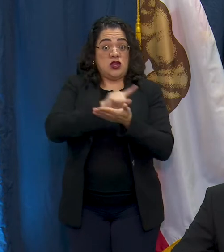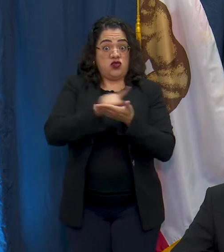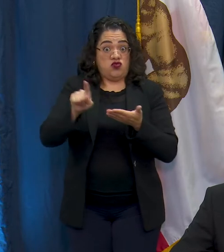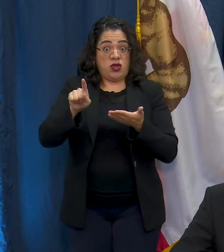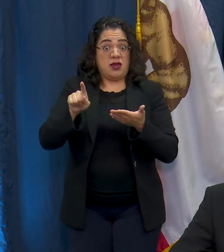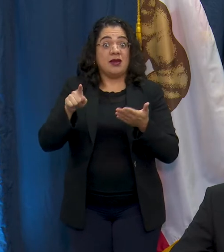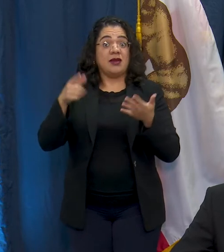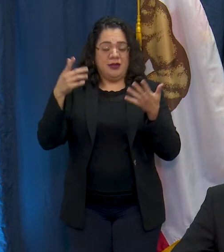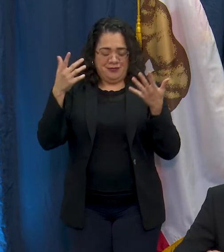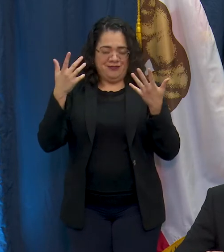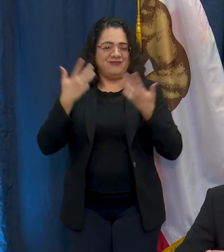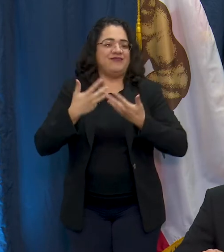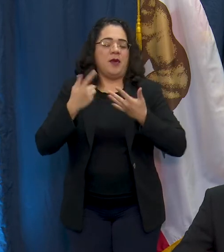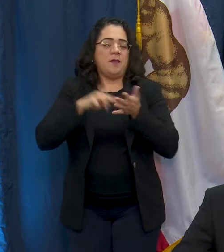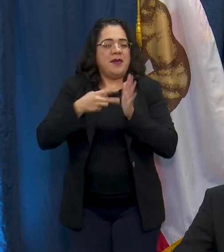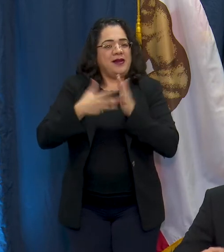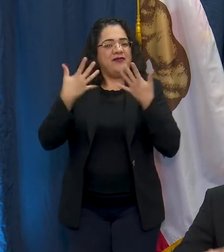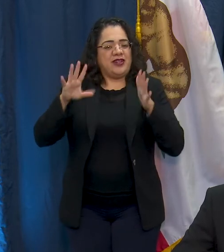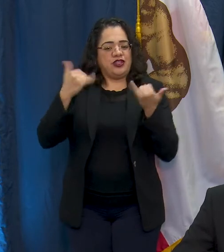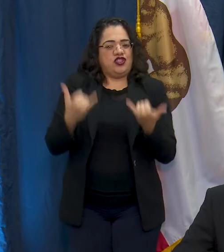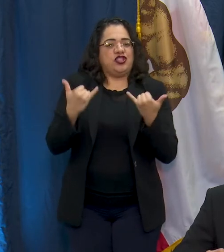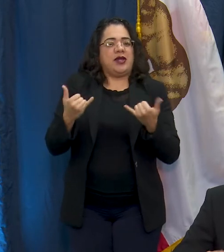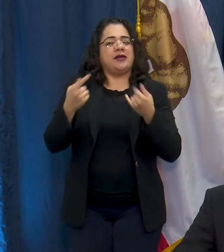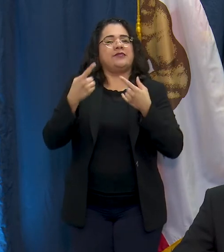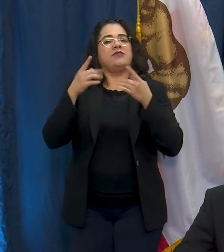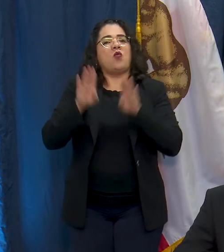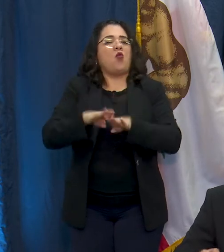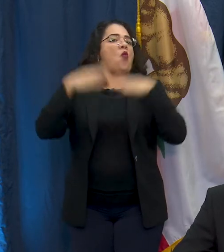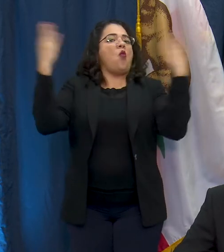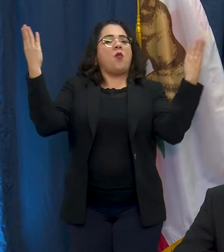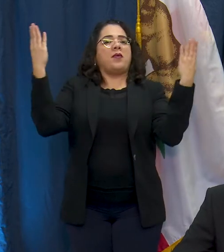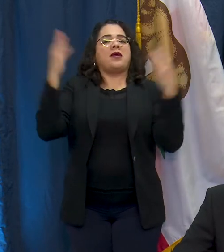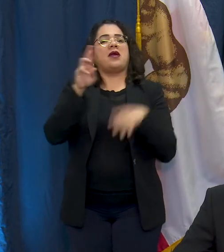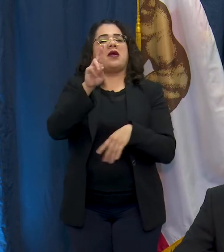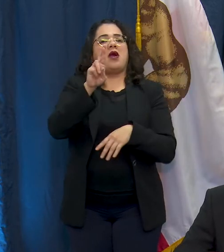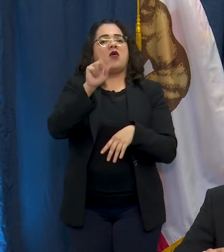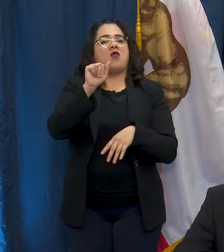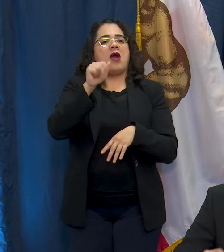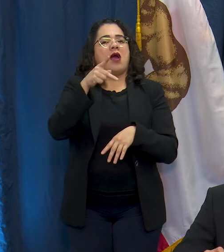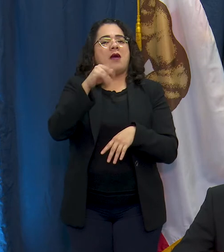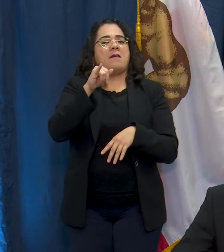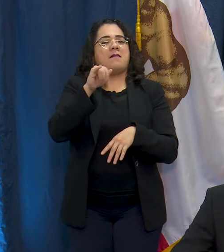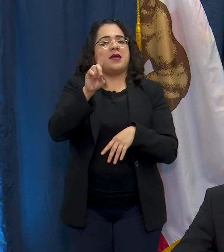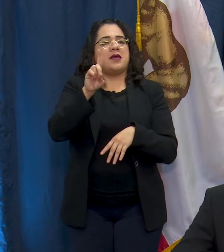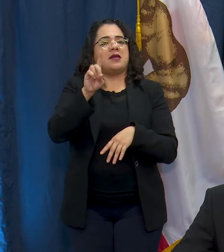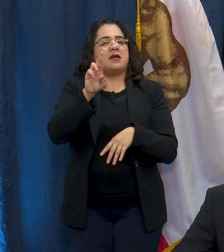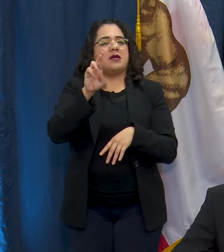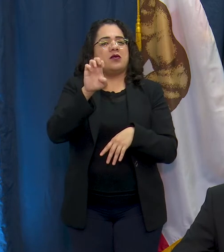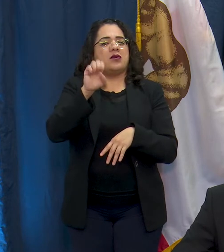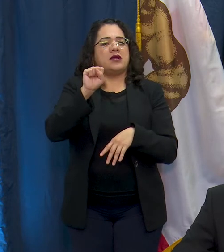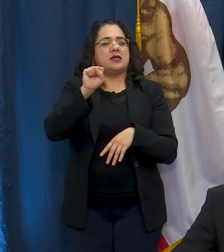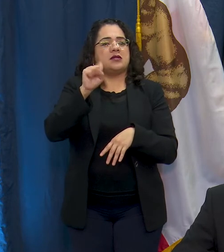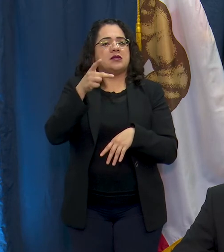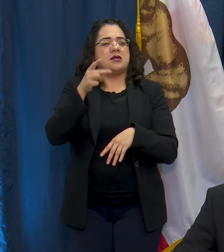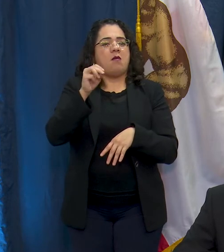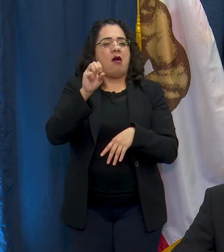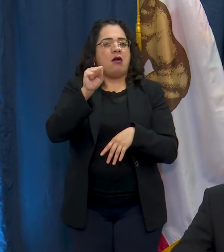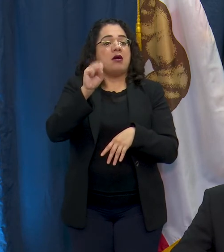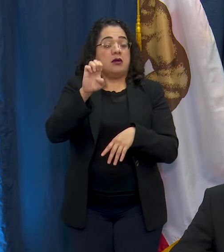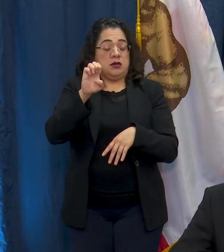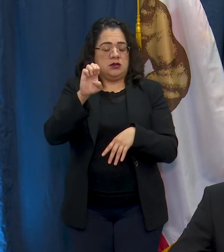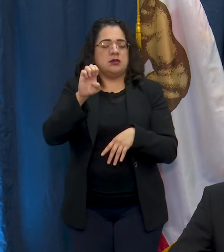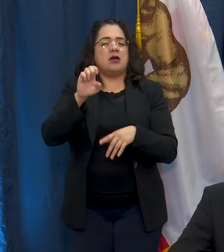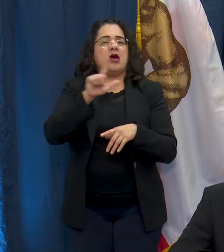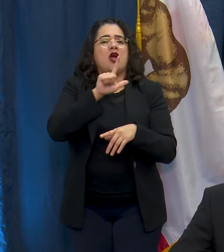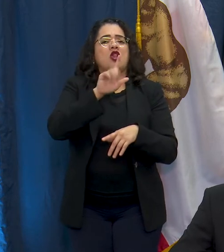we have today our new rapid response clinic. This rapid response clinic is at Long Beach City